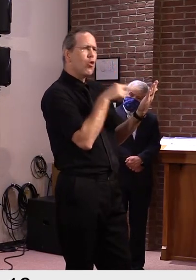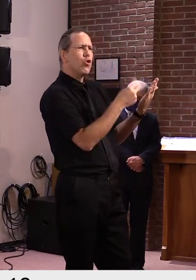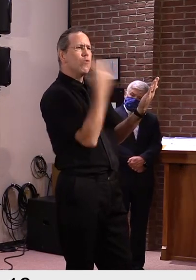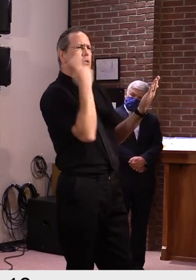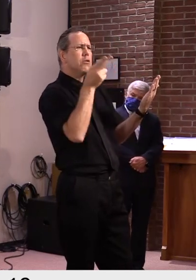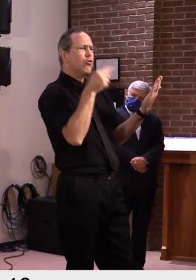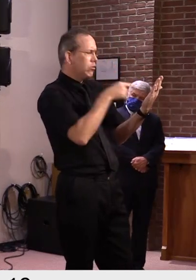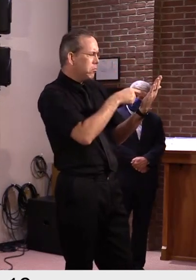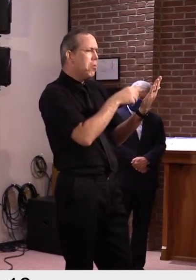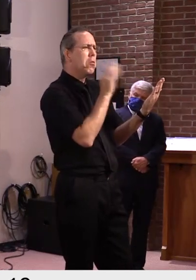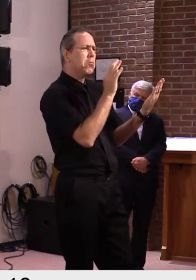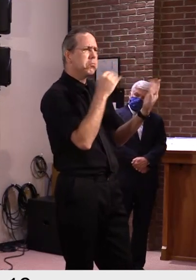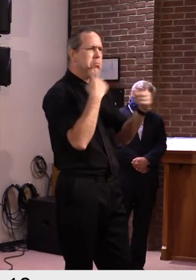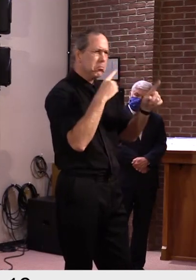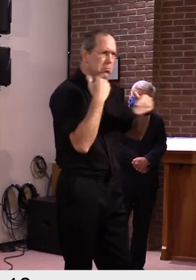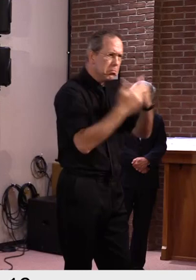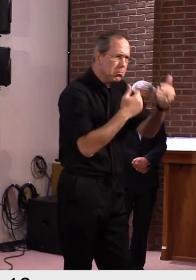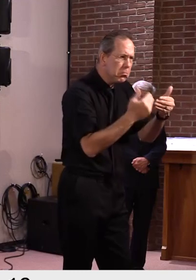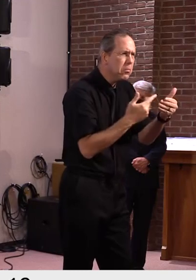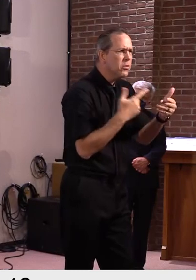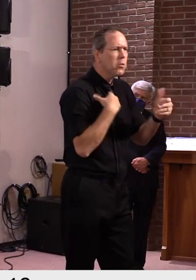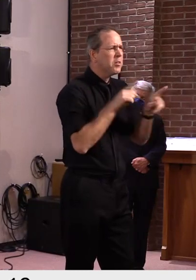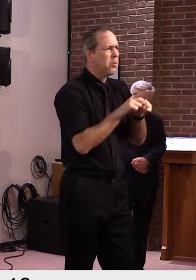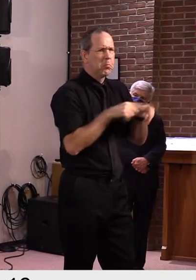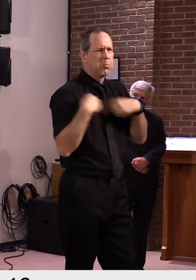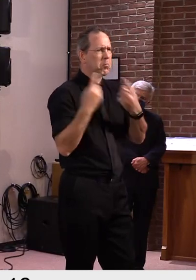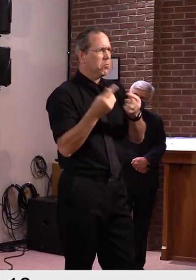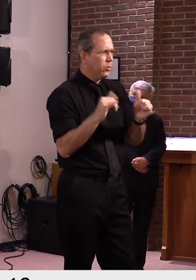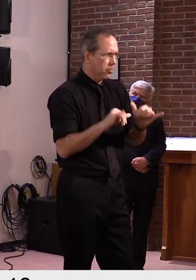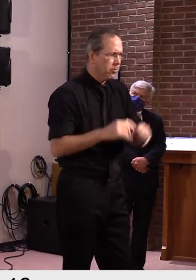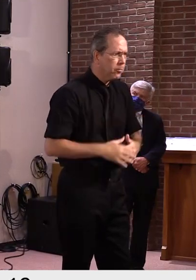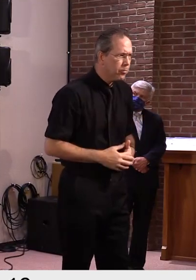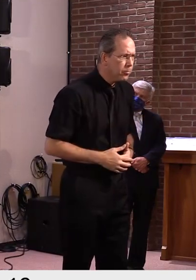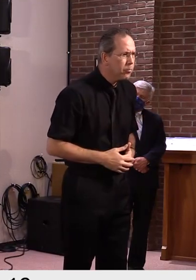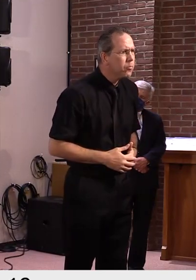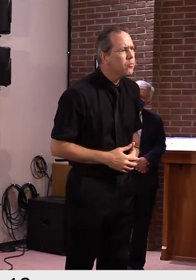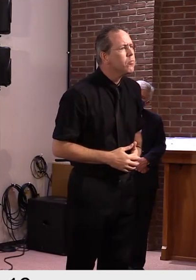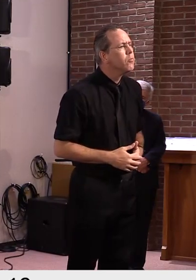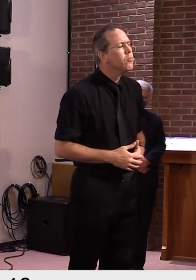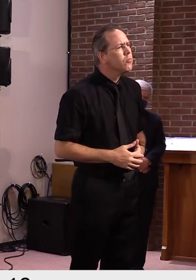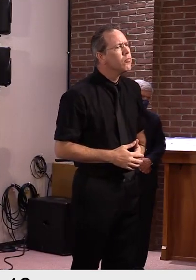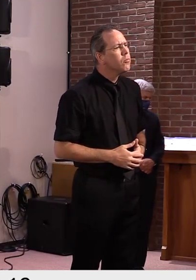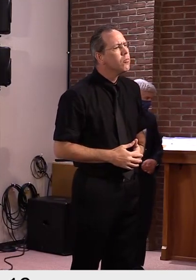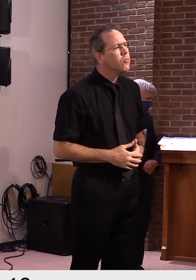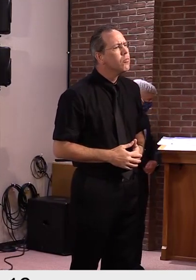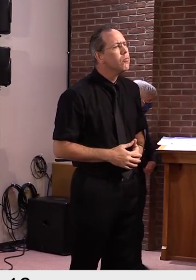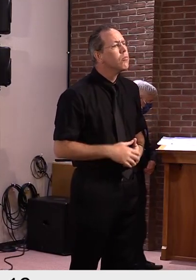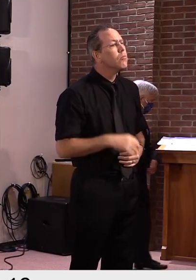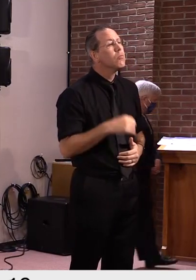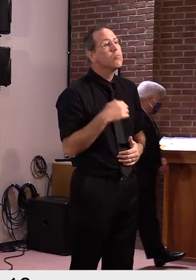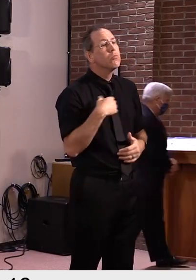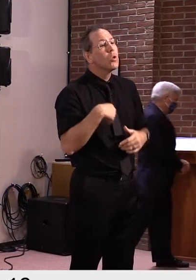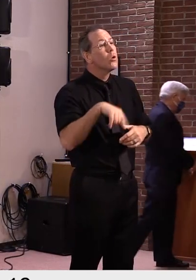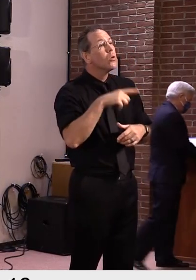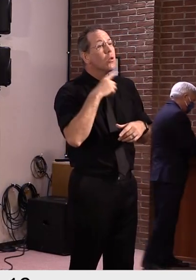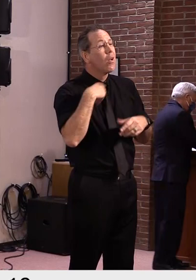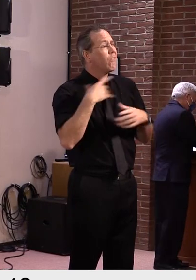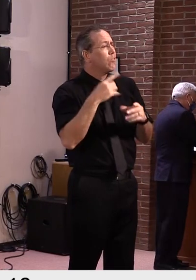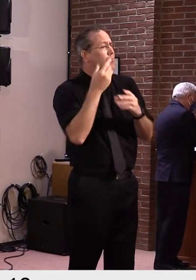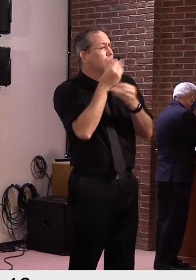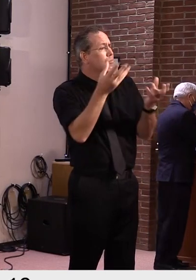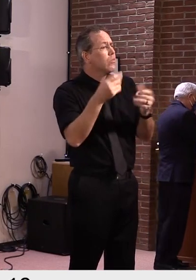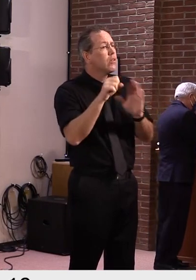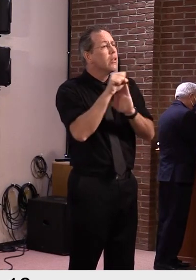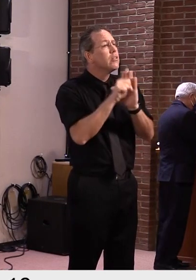For example, that's why I've directed state employees who can work remotely to continue